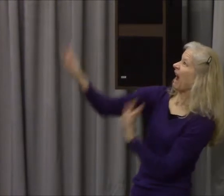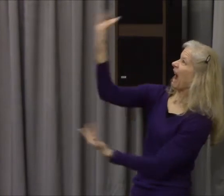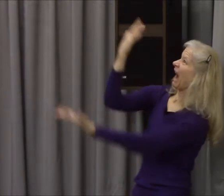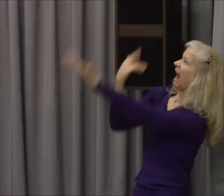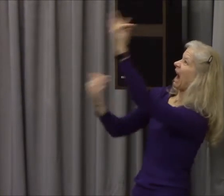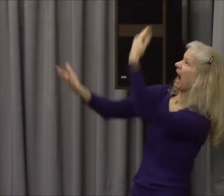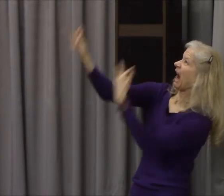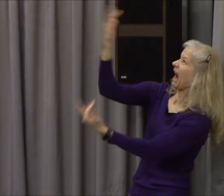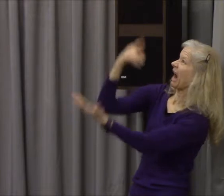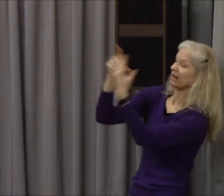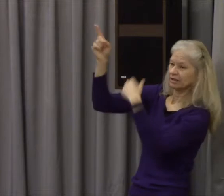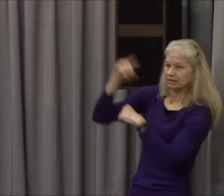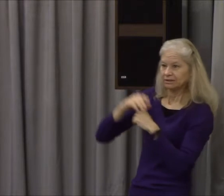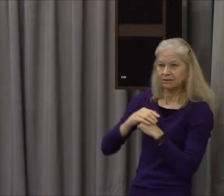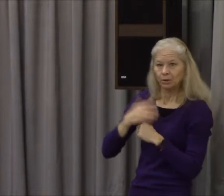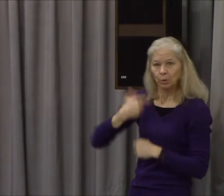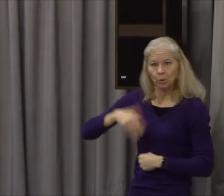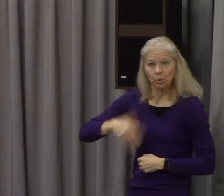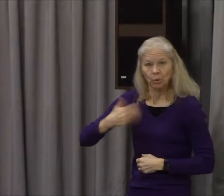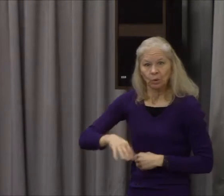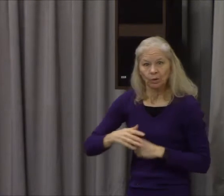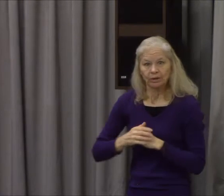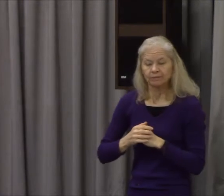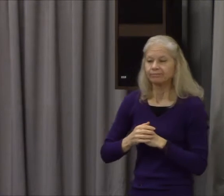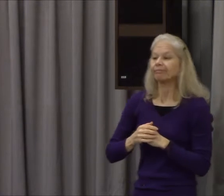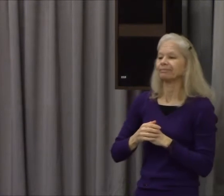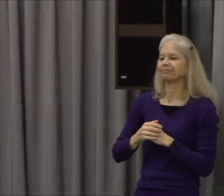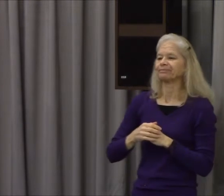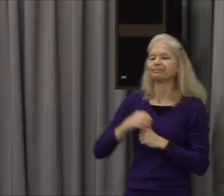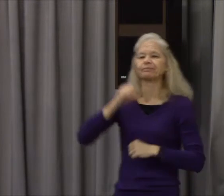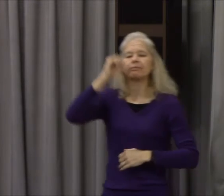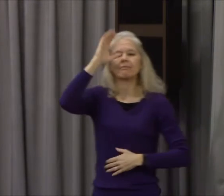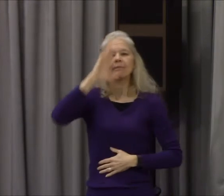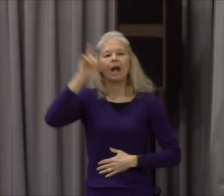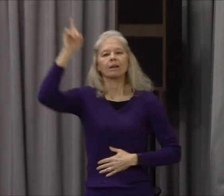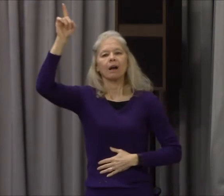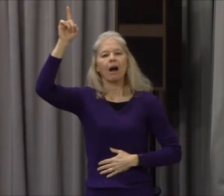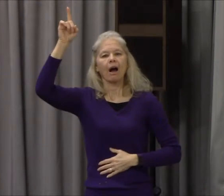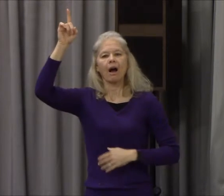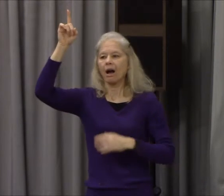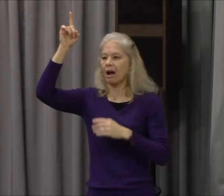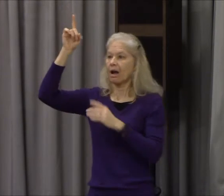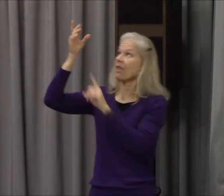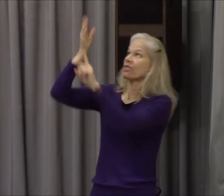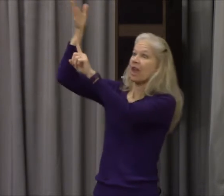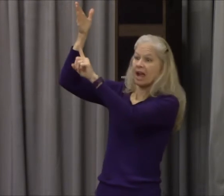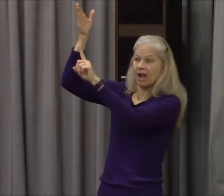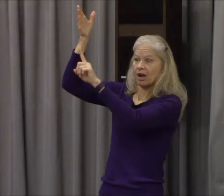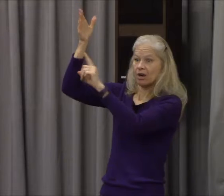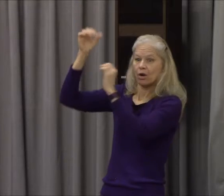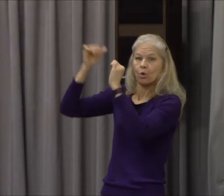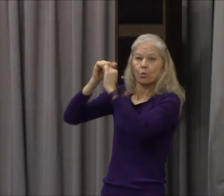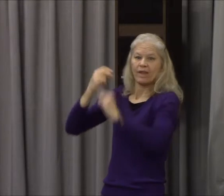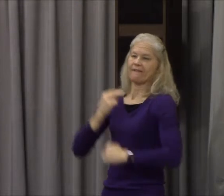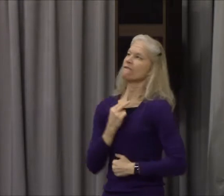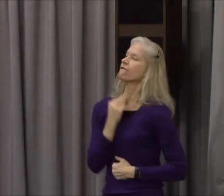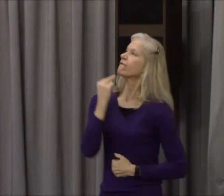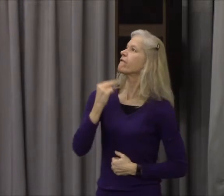counting Moses that were assembled out in the midst of the fire the cloud and the thick darkness with a great voice and he added no more he